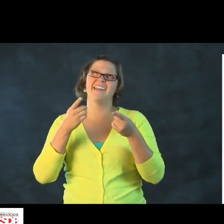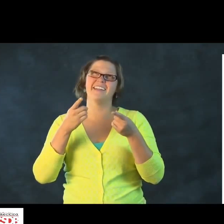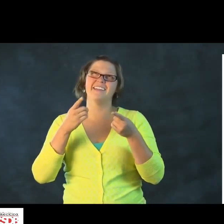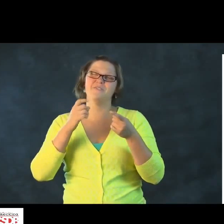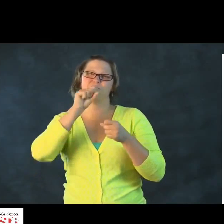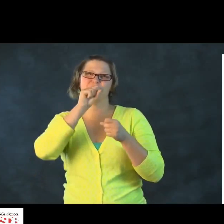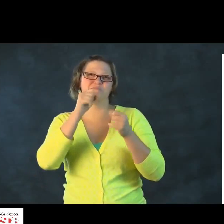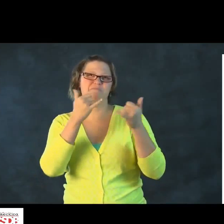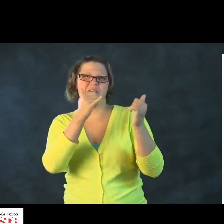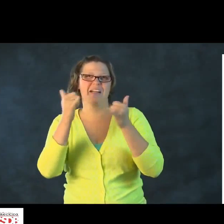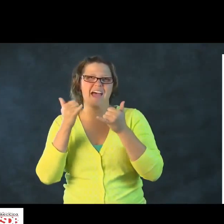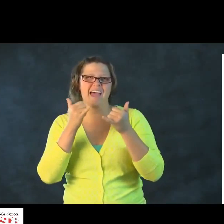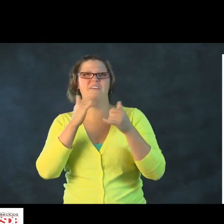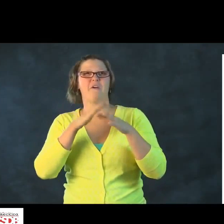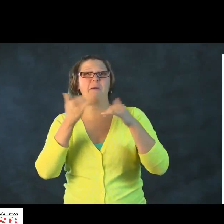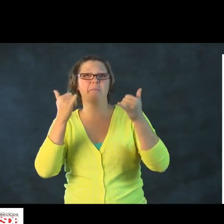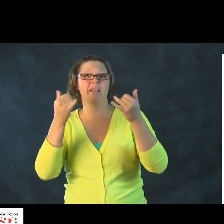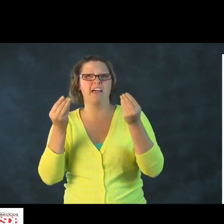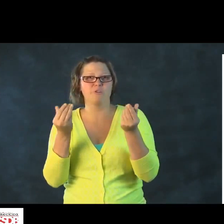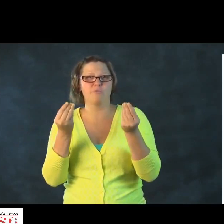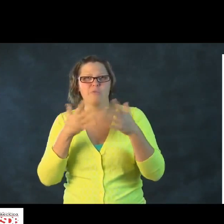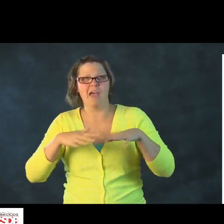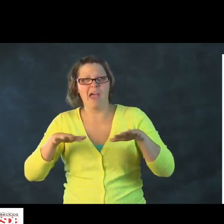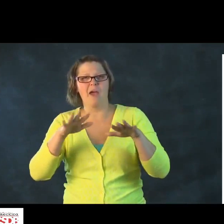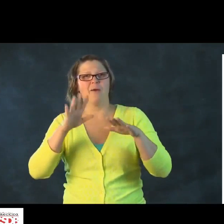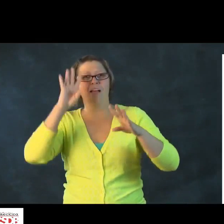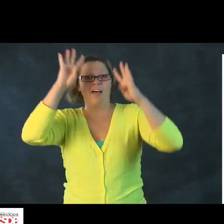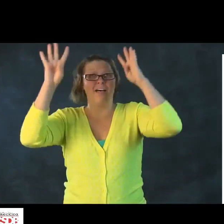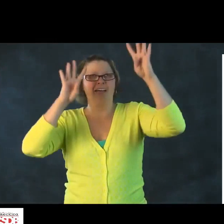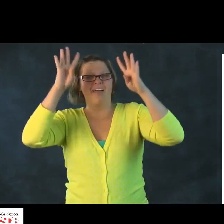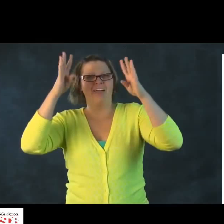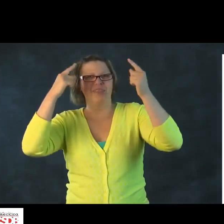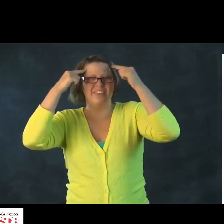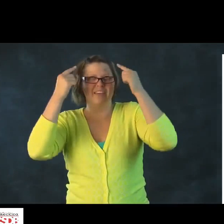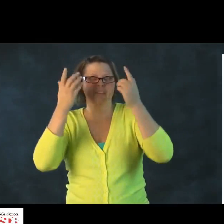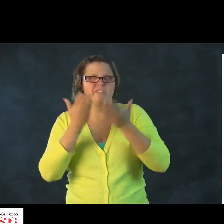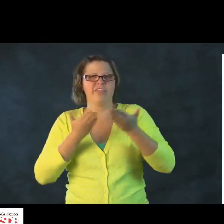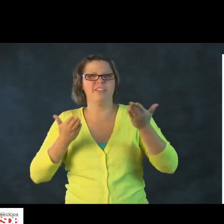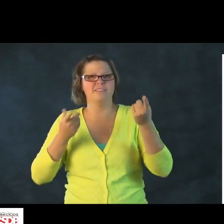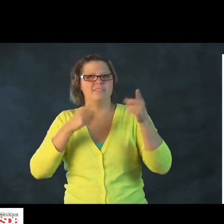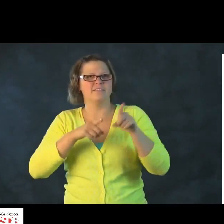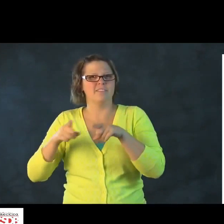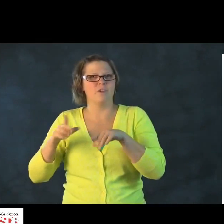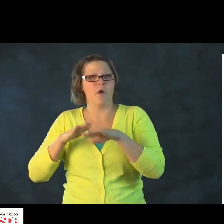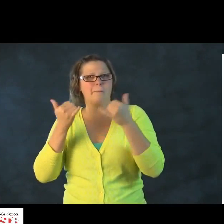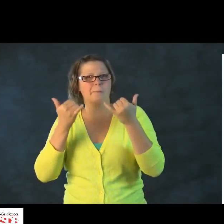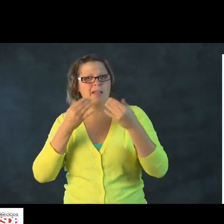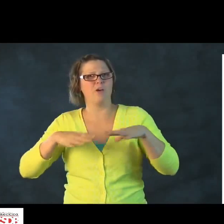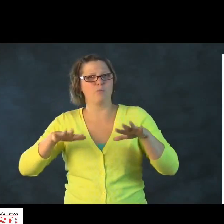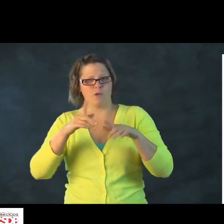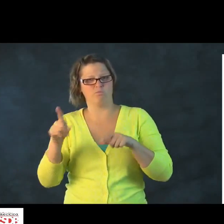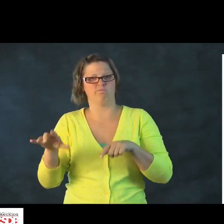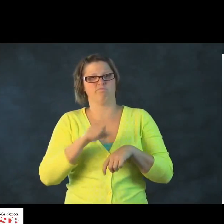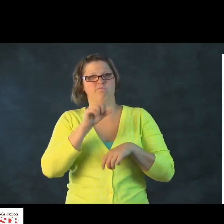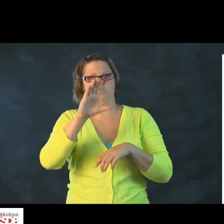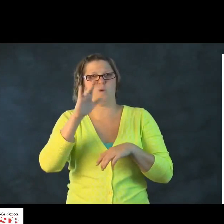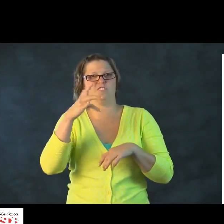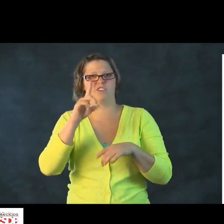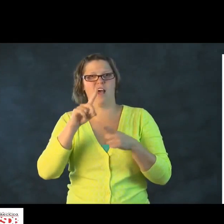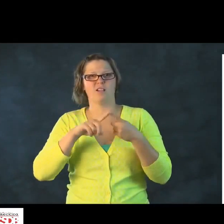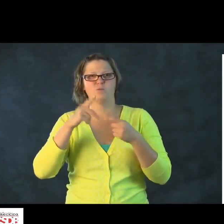There are other things that kids love. I mean, you can be creative, for example, on the playground.